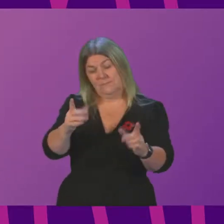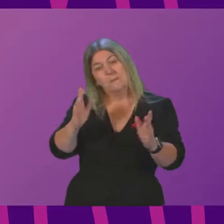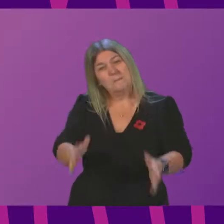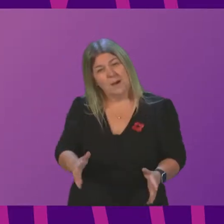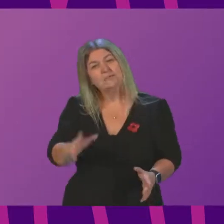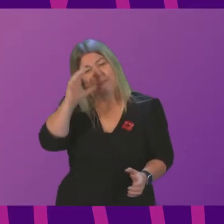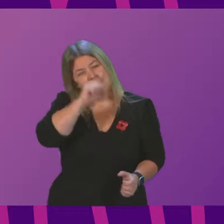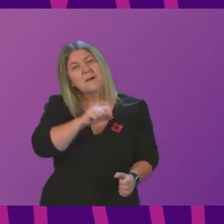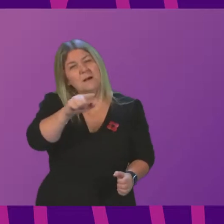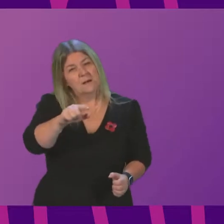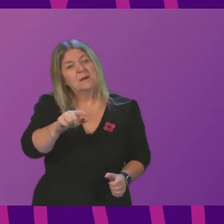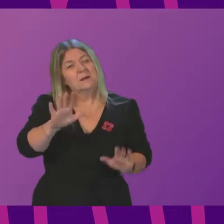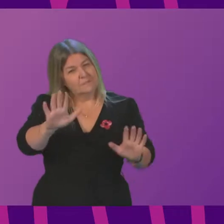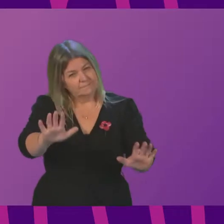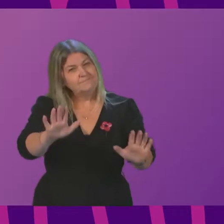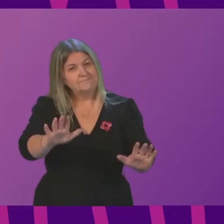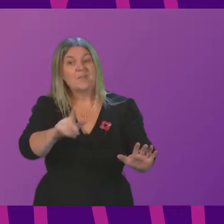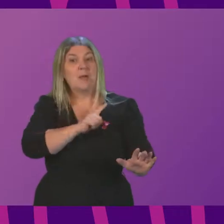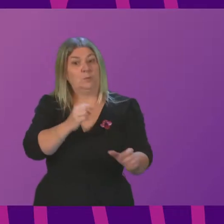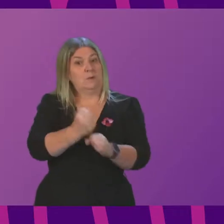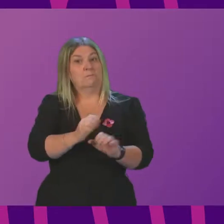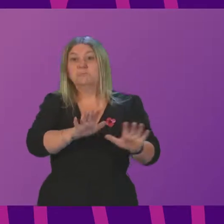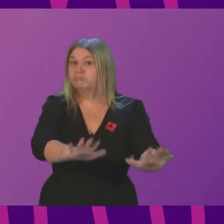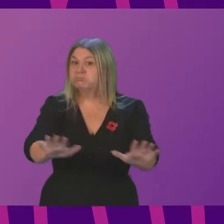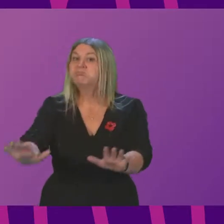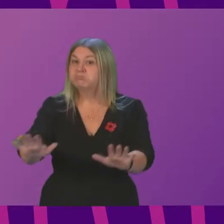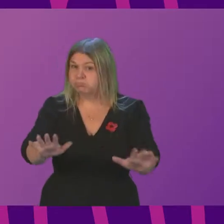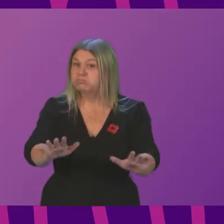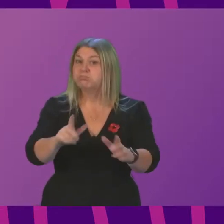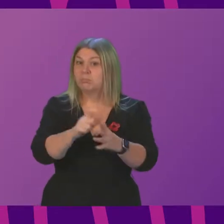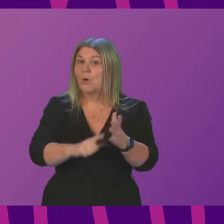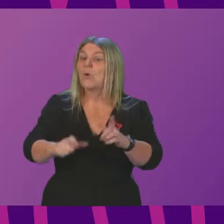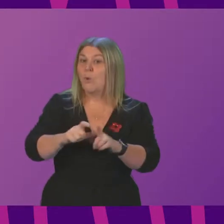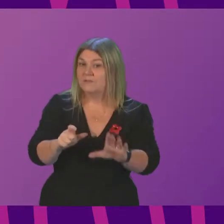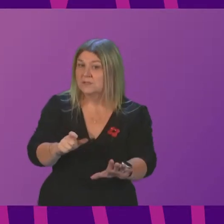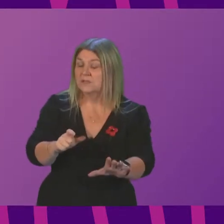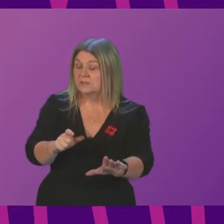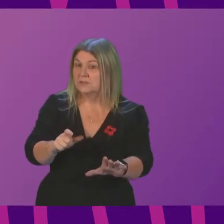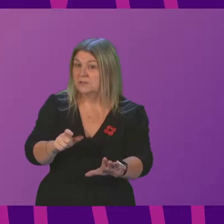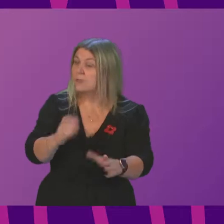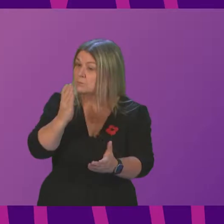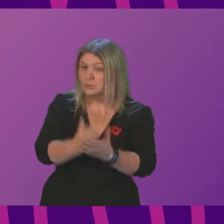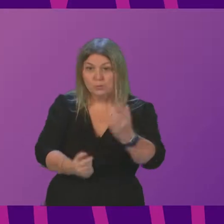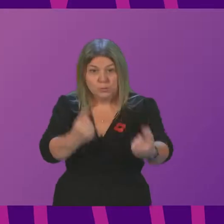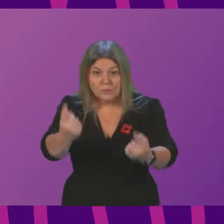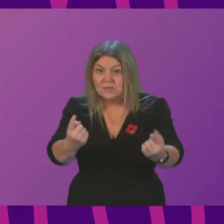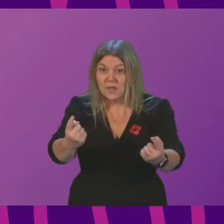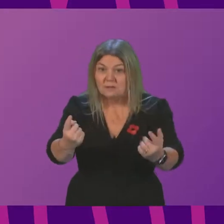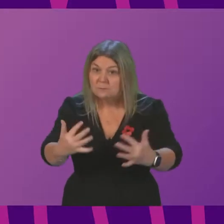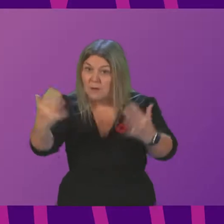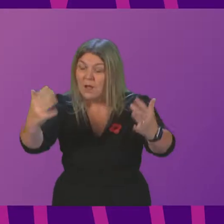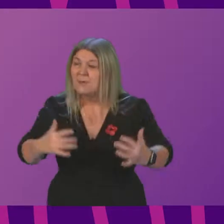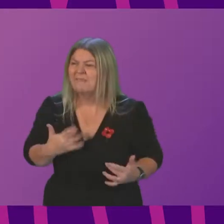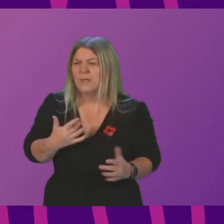why the government is taking the cautious steps that we are taking about Covid, some of which members of this parliament tell us not to